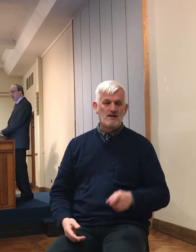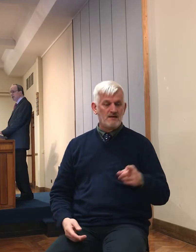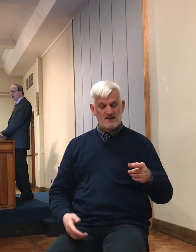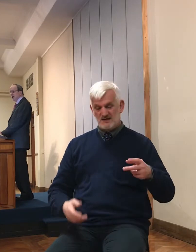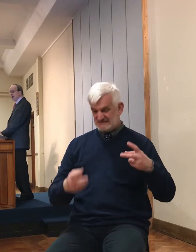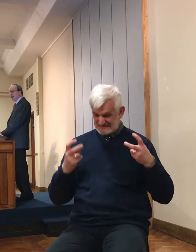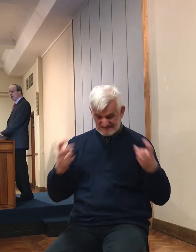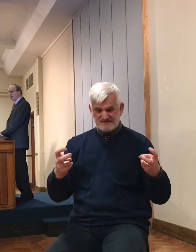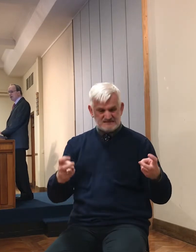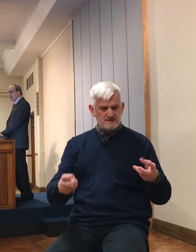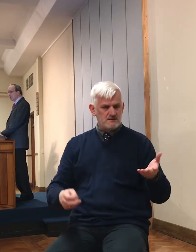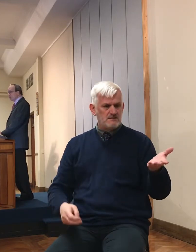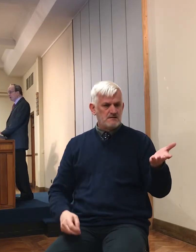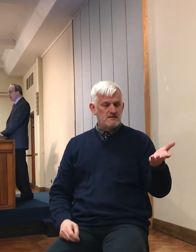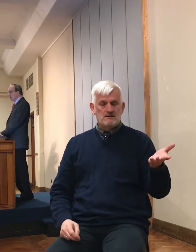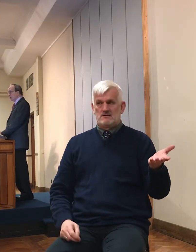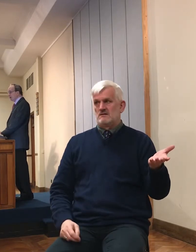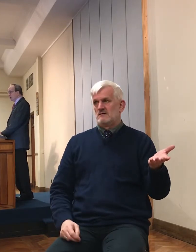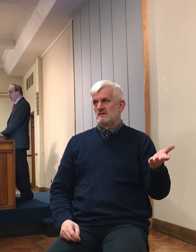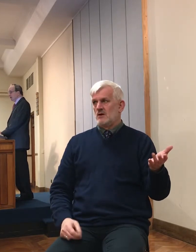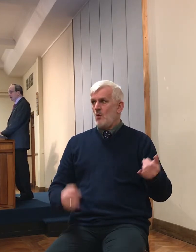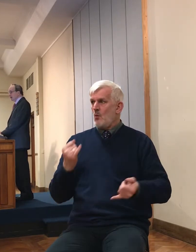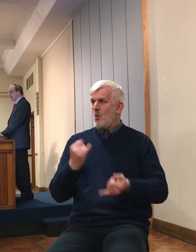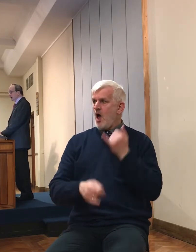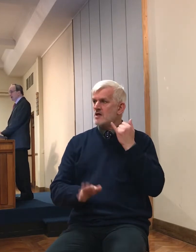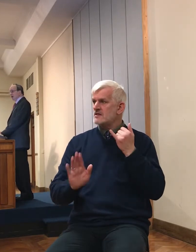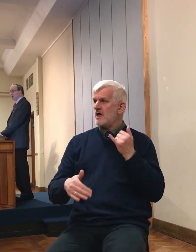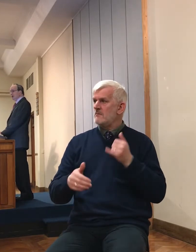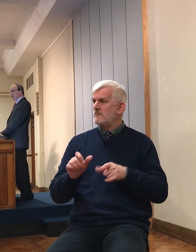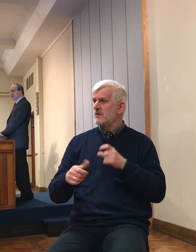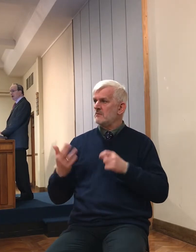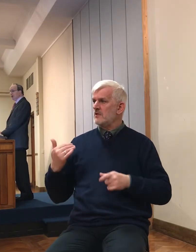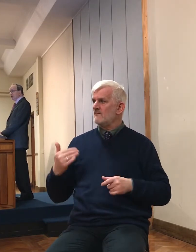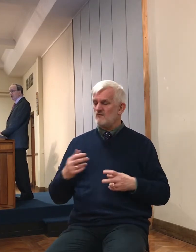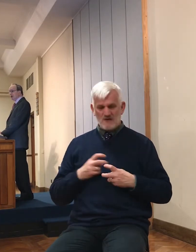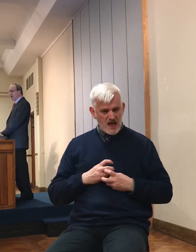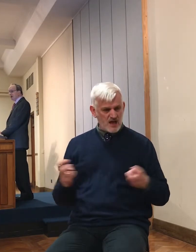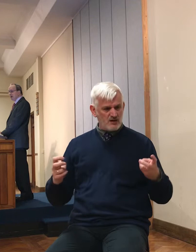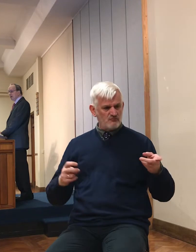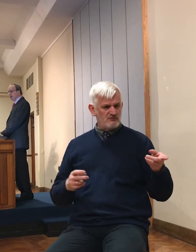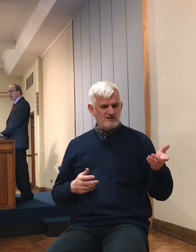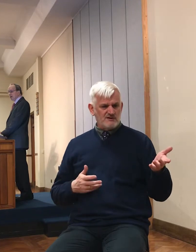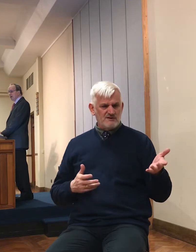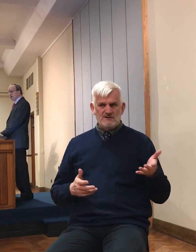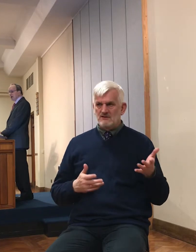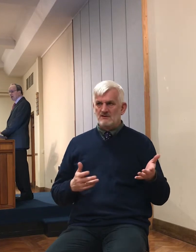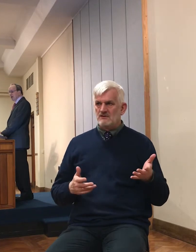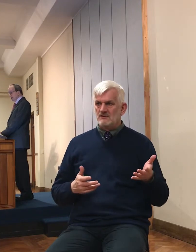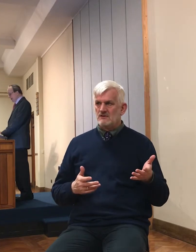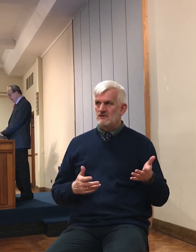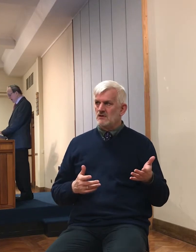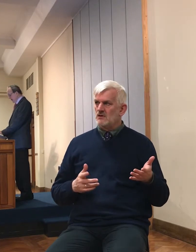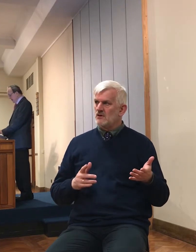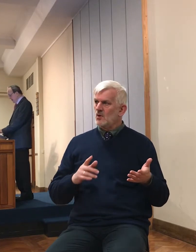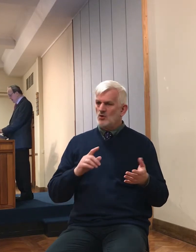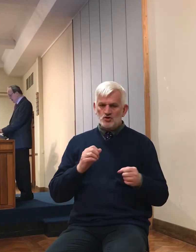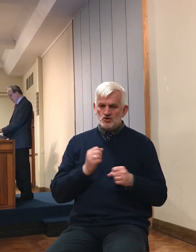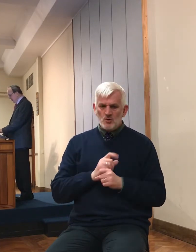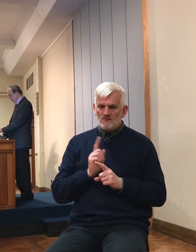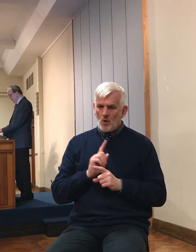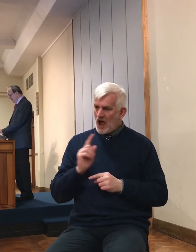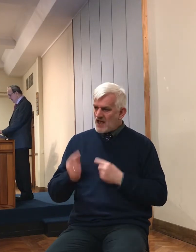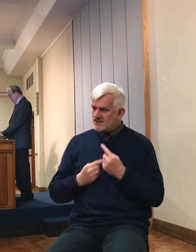than we've ever encountered before. And we're not even doing it for ourselves. We're doing it